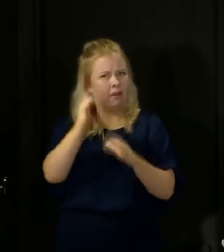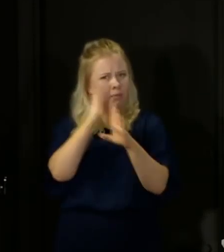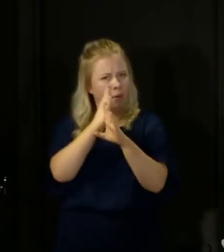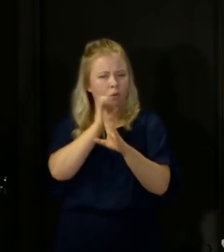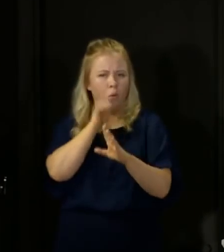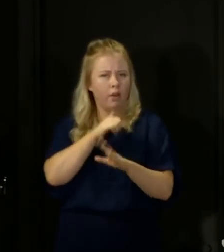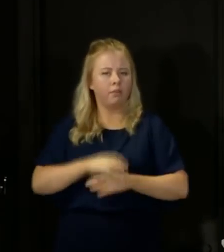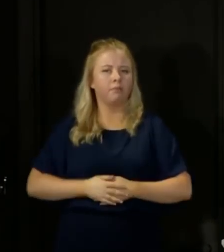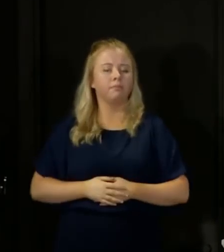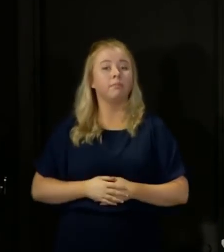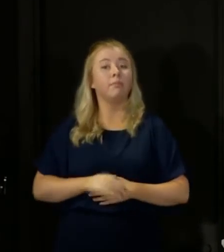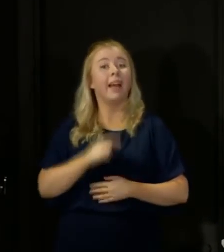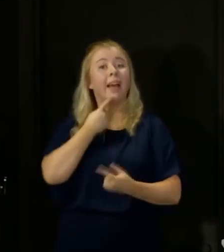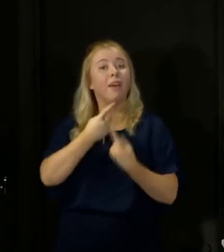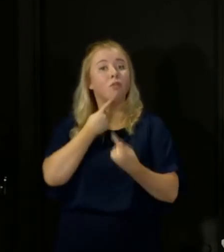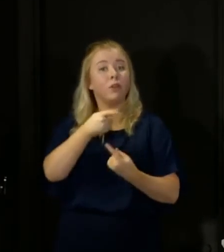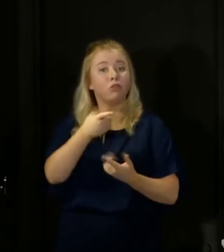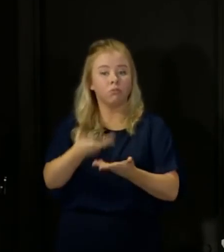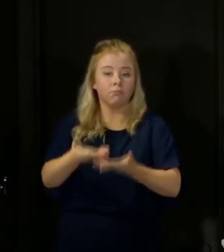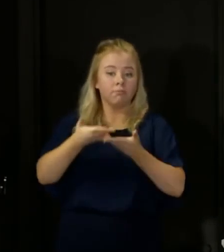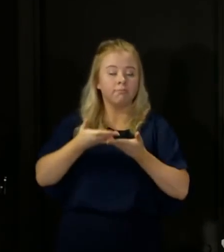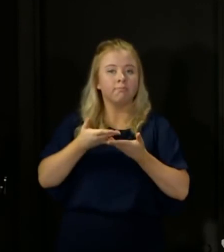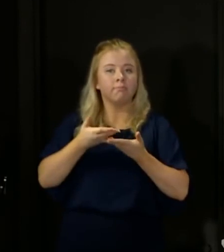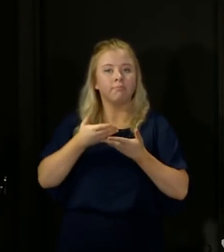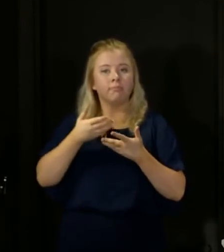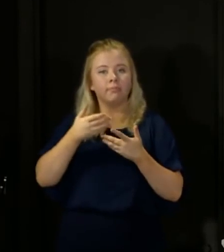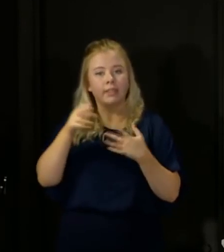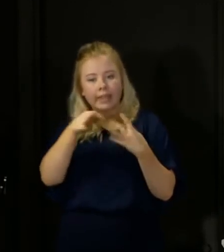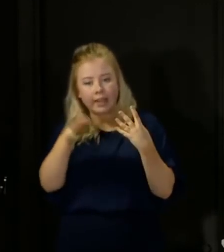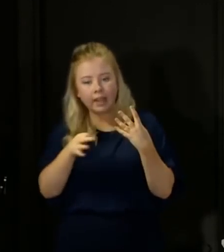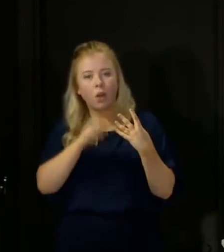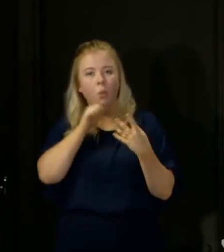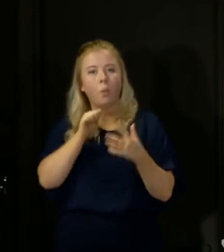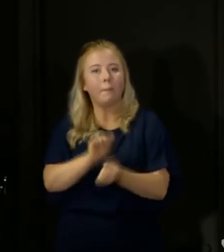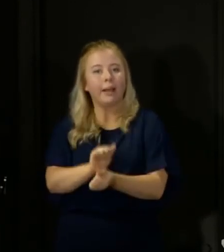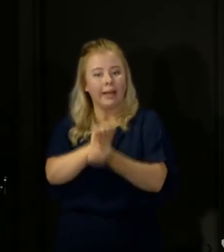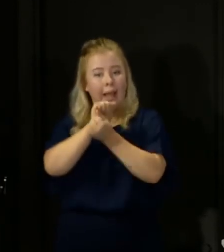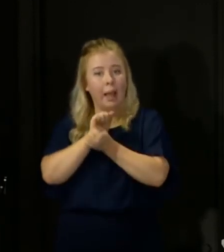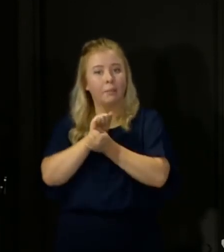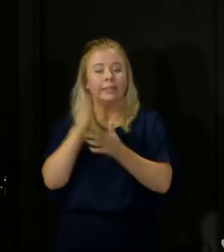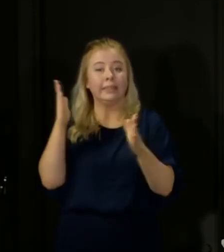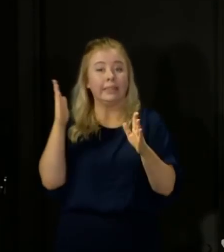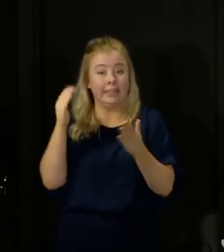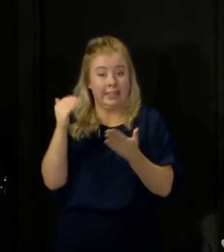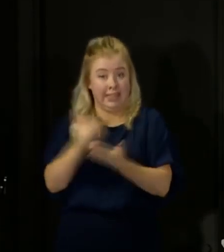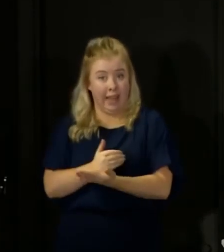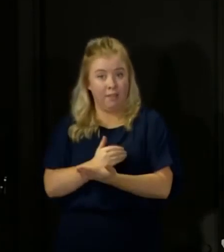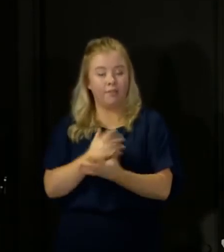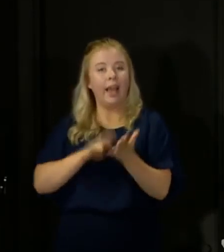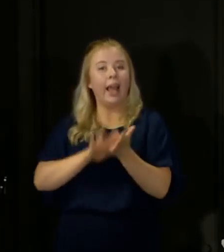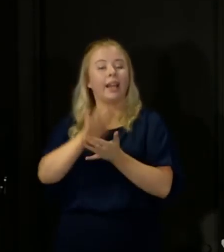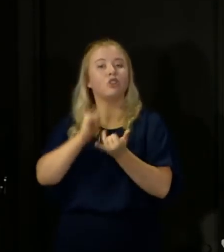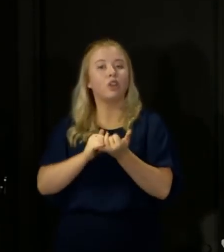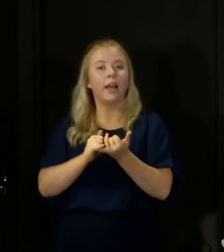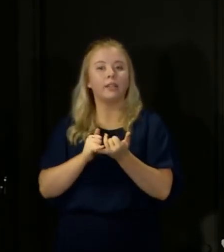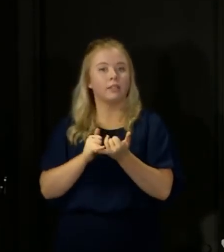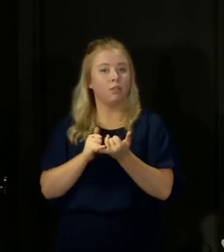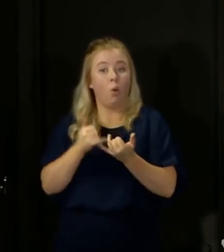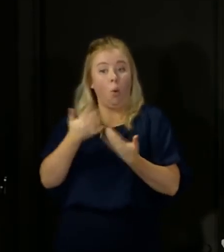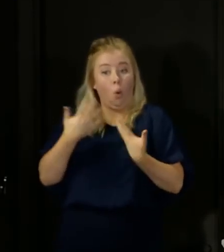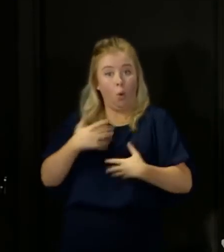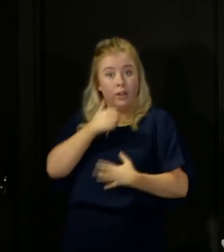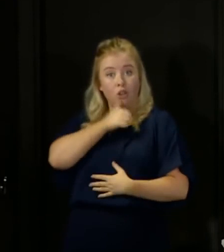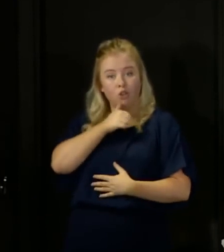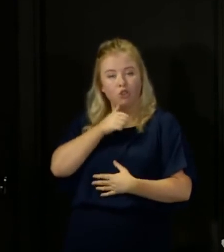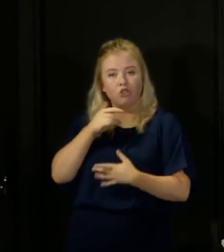The information you provide will be held securely within the NHS, and it will be used only for the purposes of tracing your